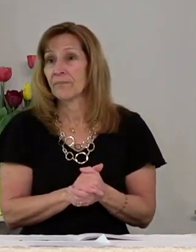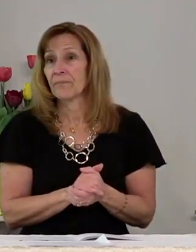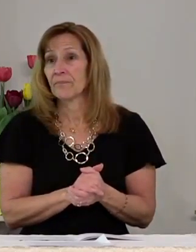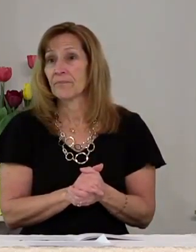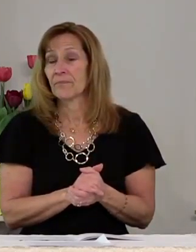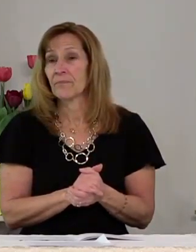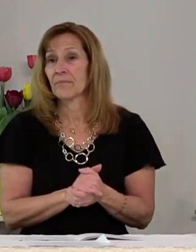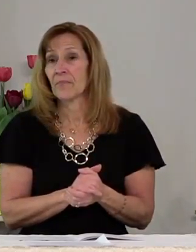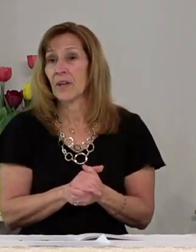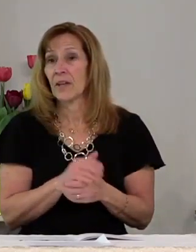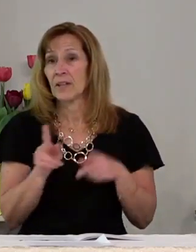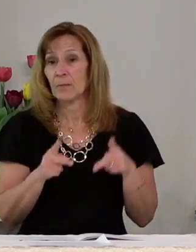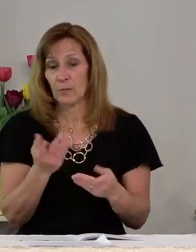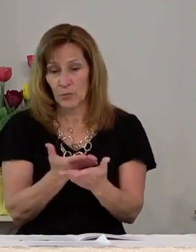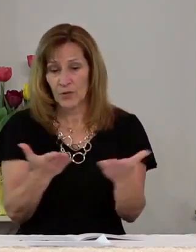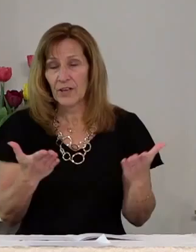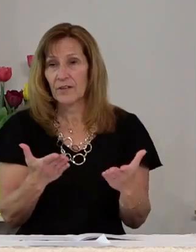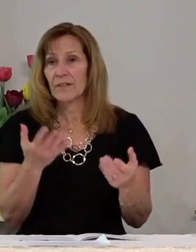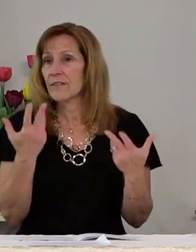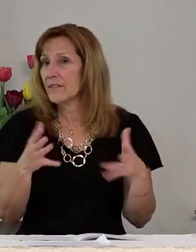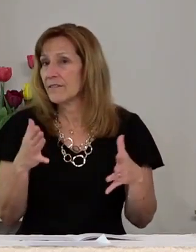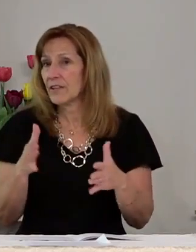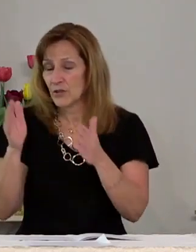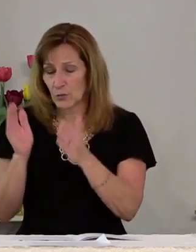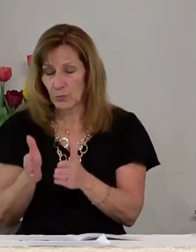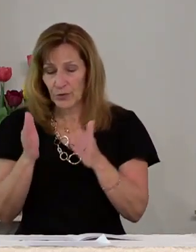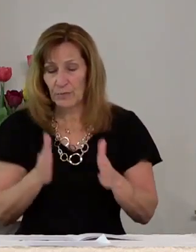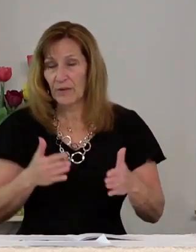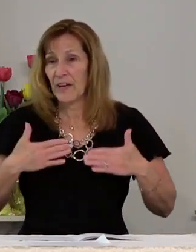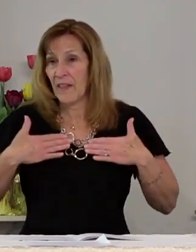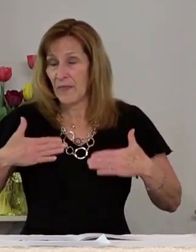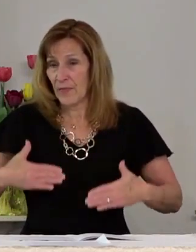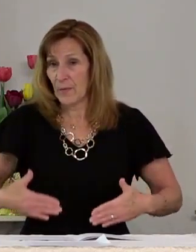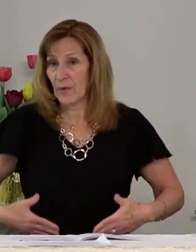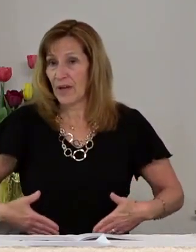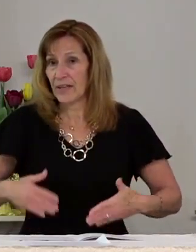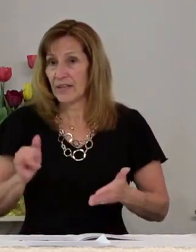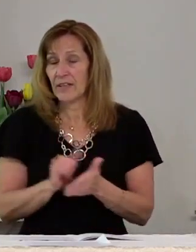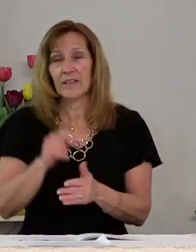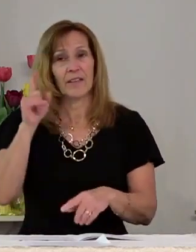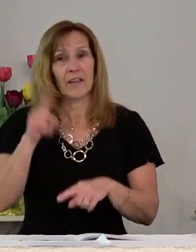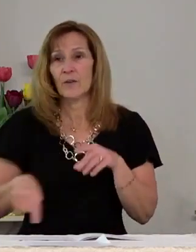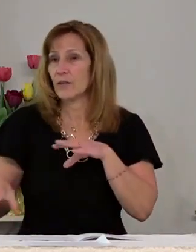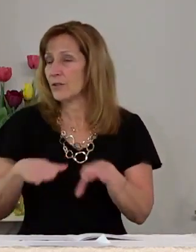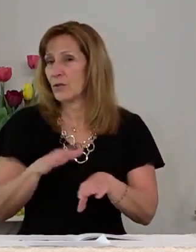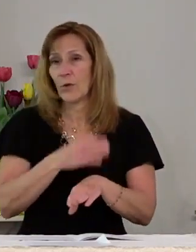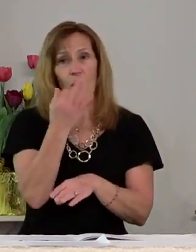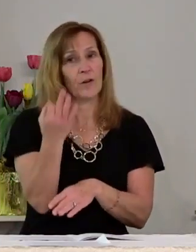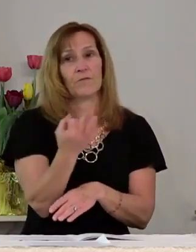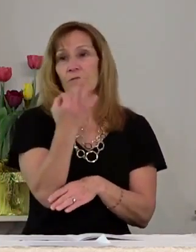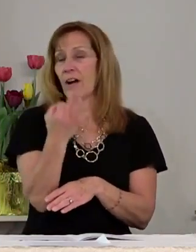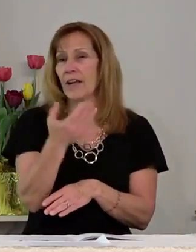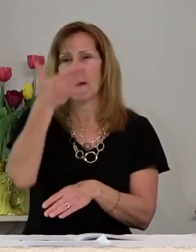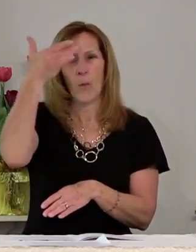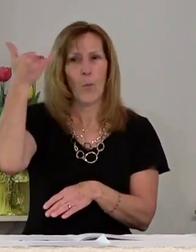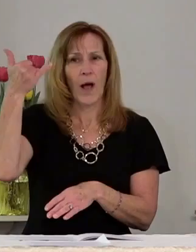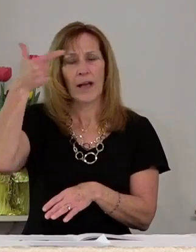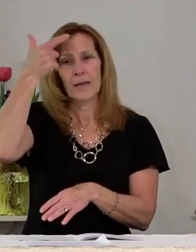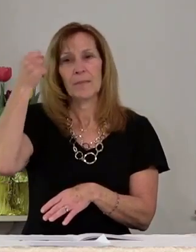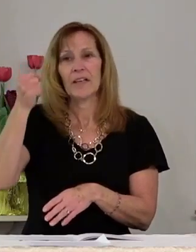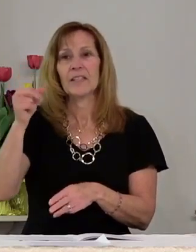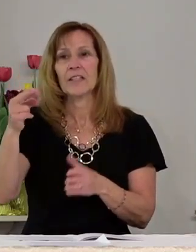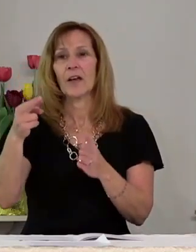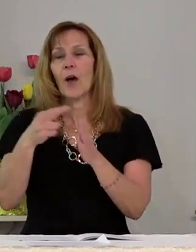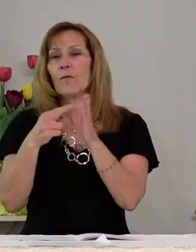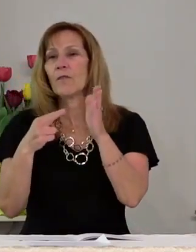But were there to finish preparation preparation of the body that they could not do on Friday because of the